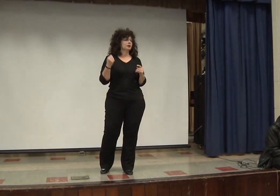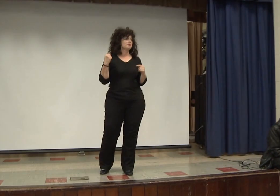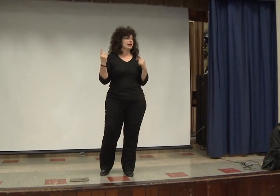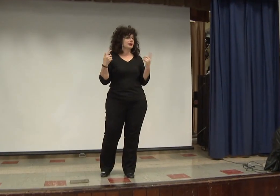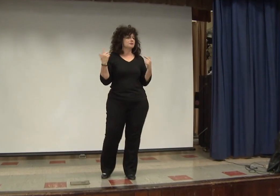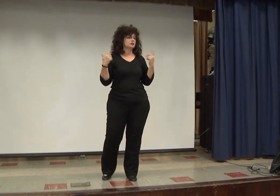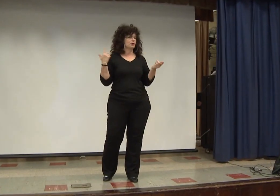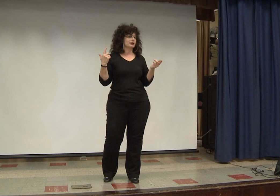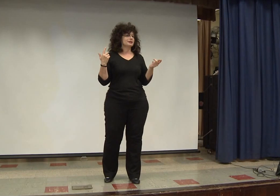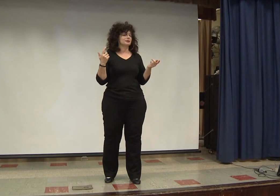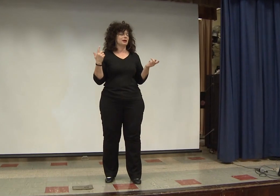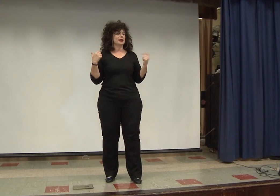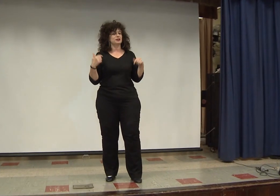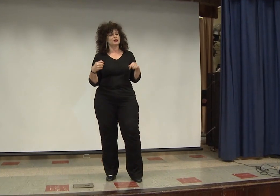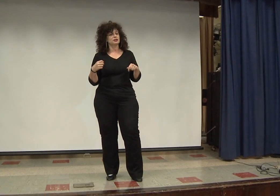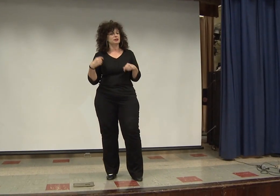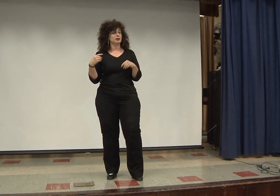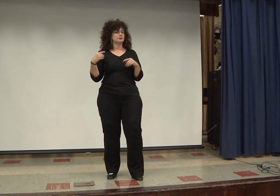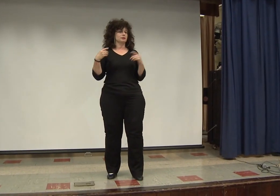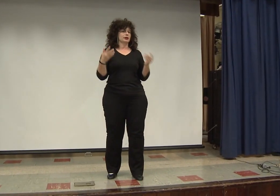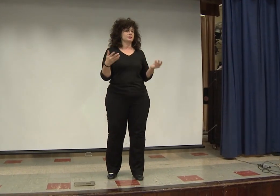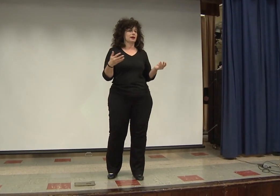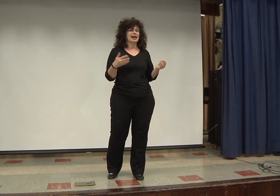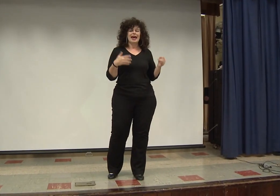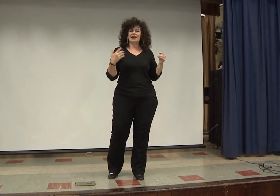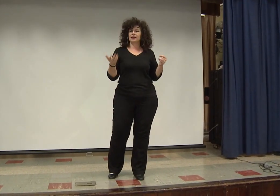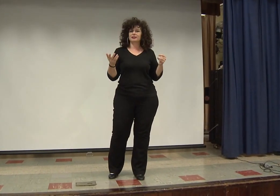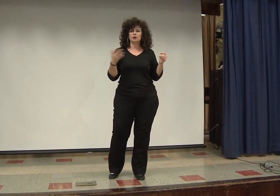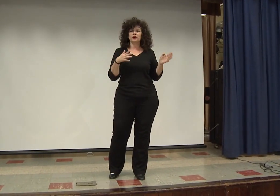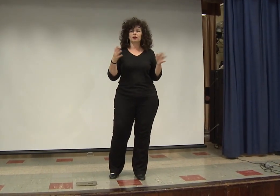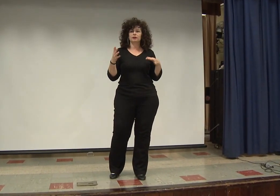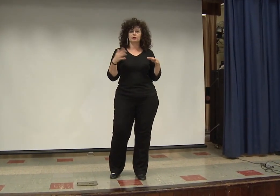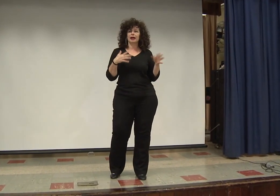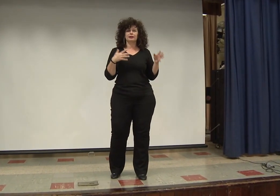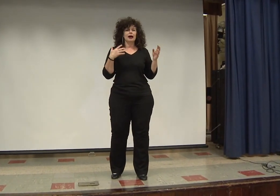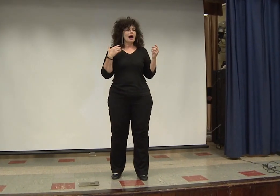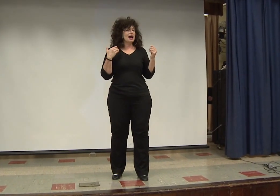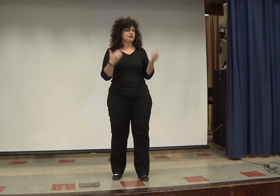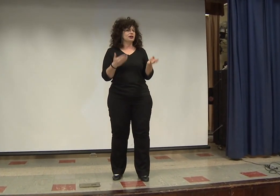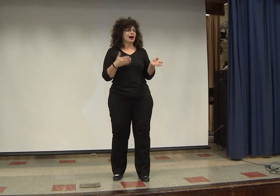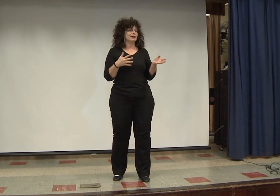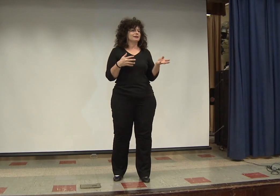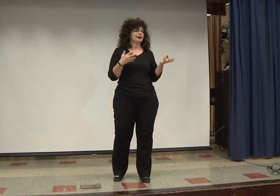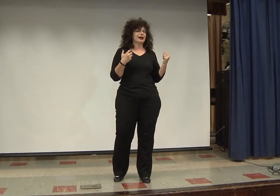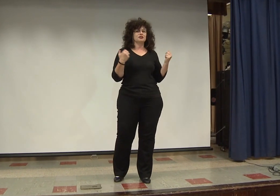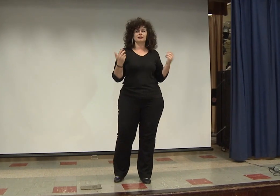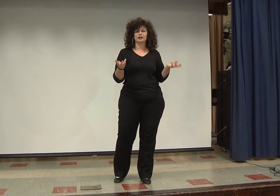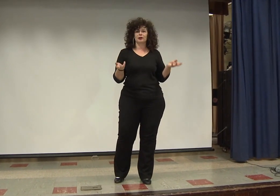make up stories in my imagination. Sometimes I'd write them down. And then somewhere along the line, I forgot that I actually liked